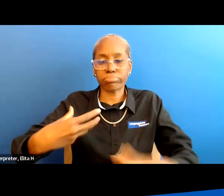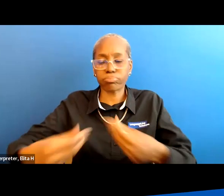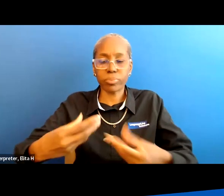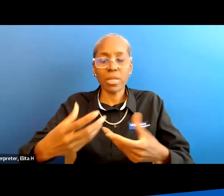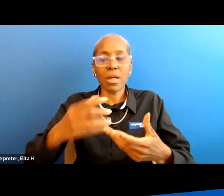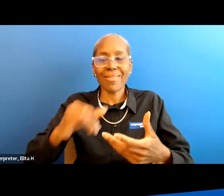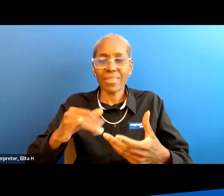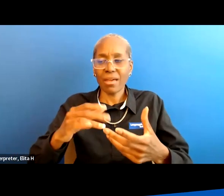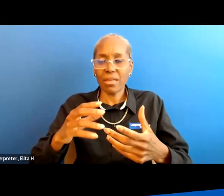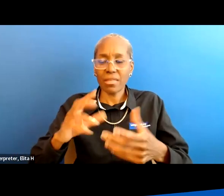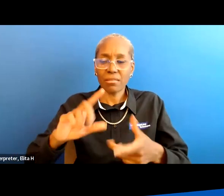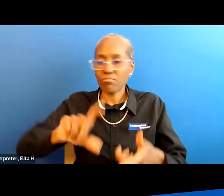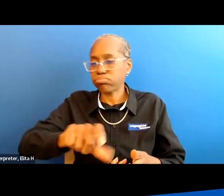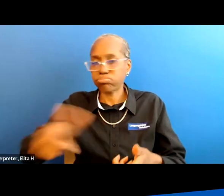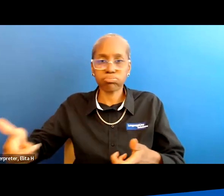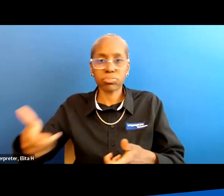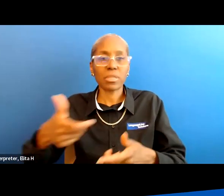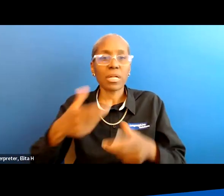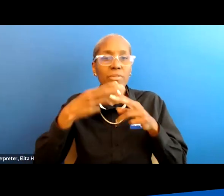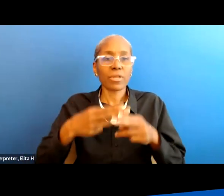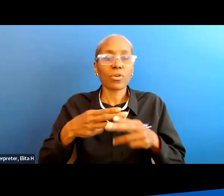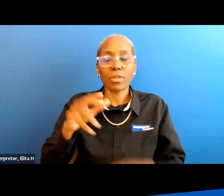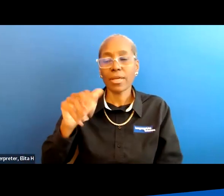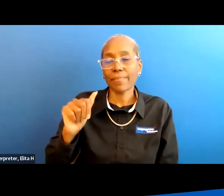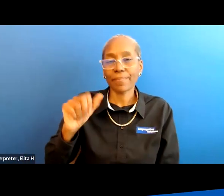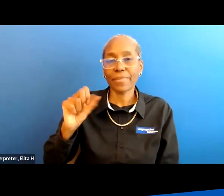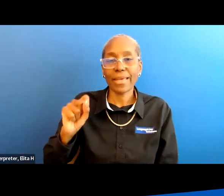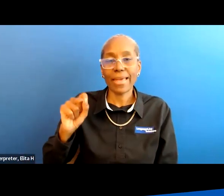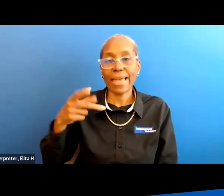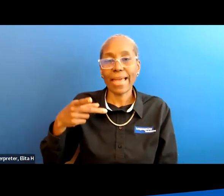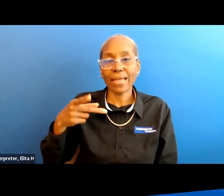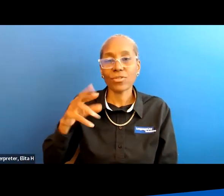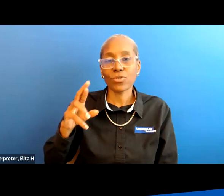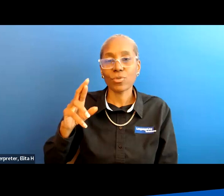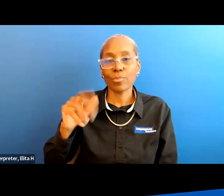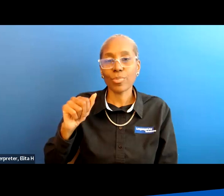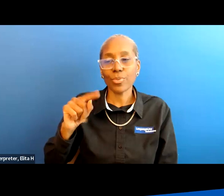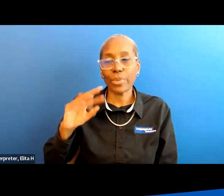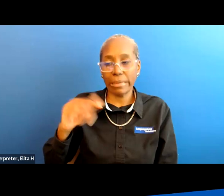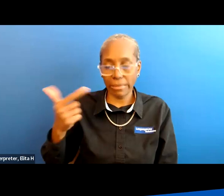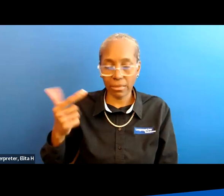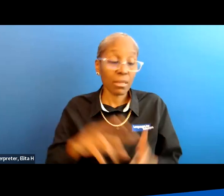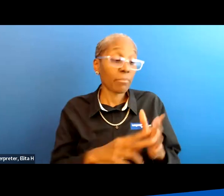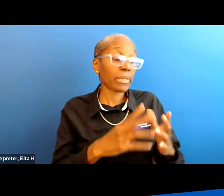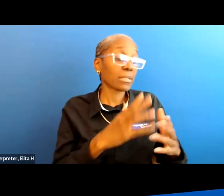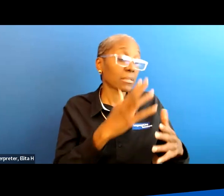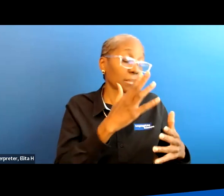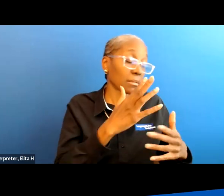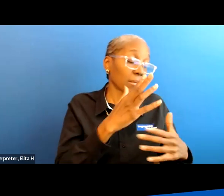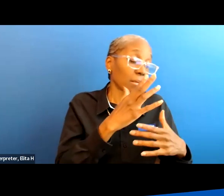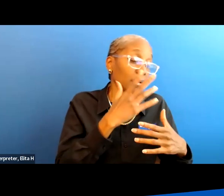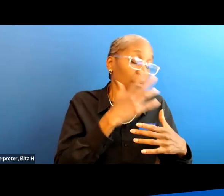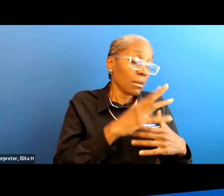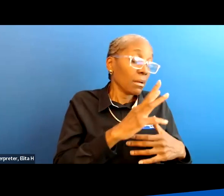to quite a bit of power and it they call it aspirating which means taking fluid out of a part of the body and so it